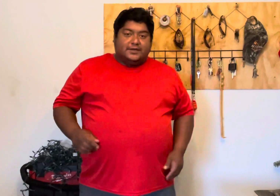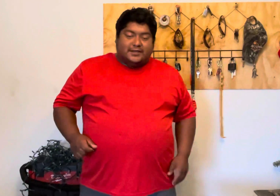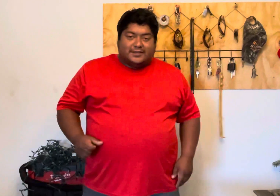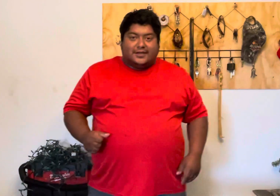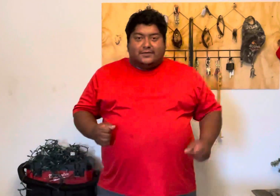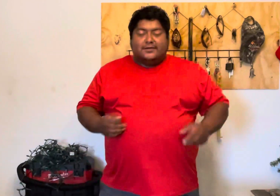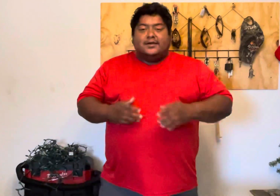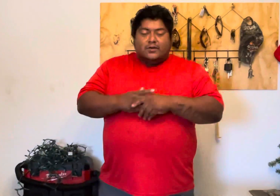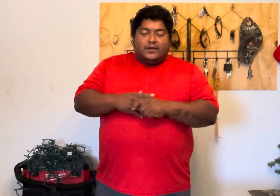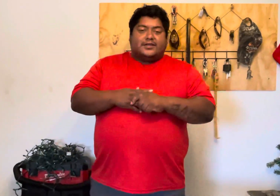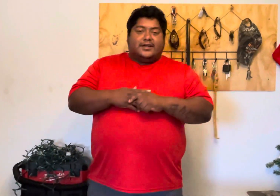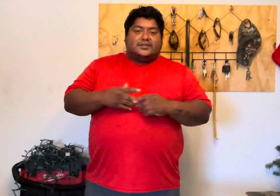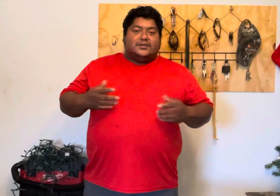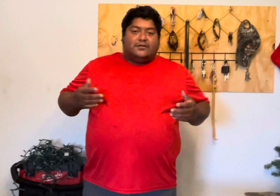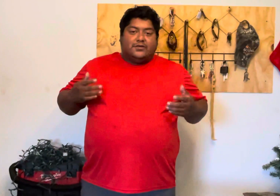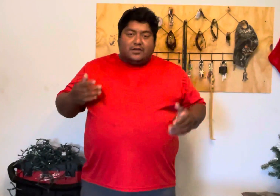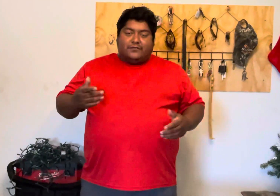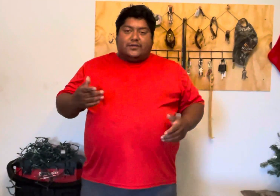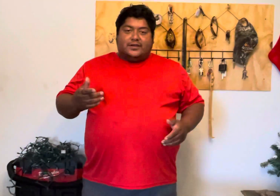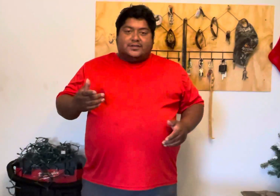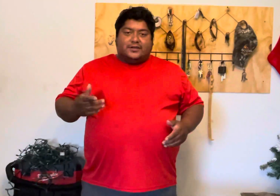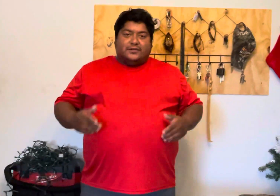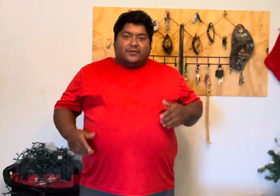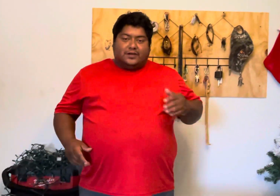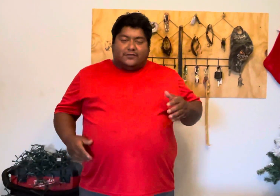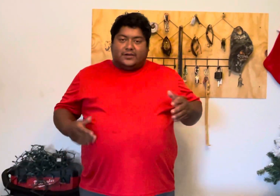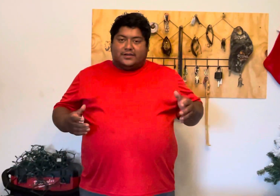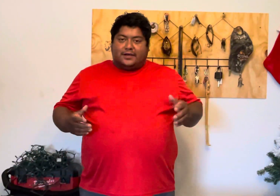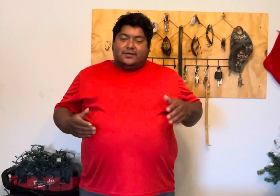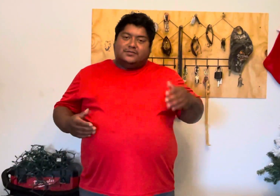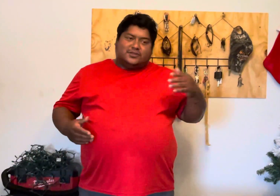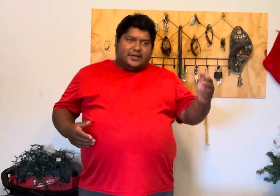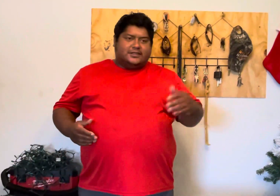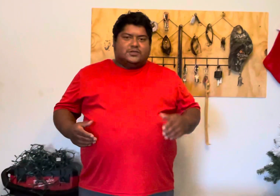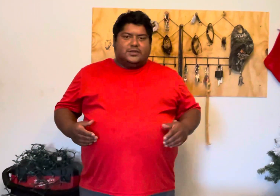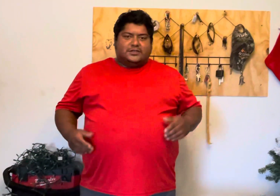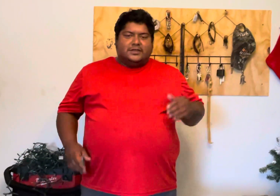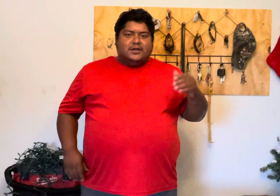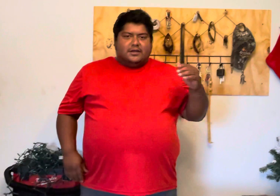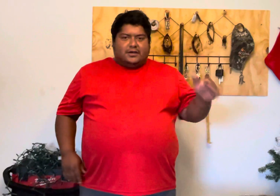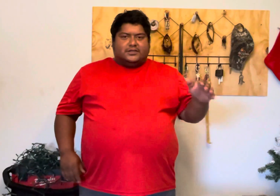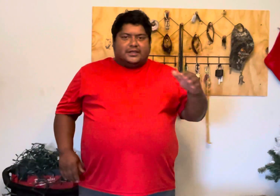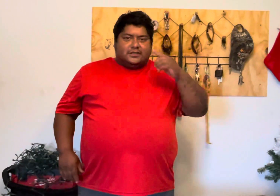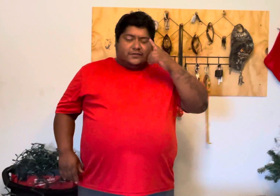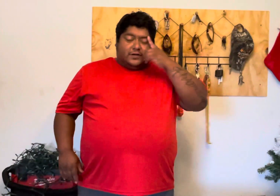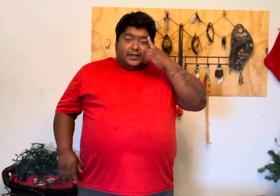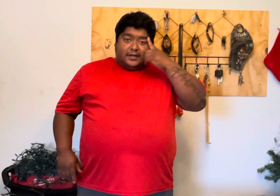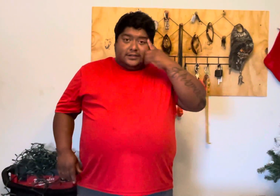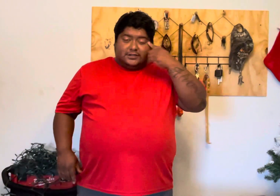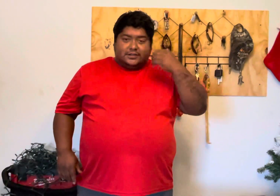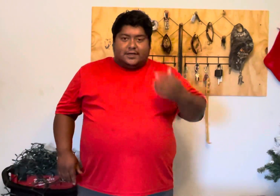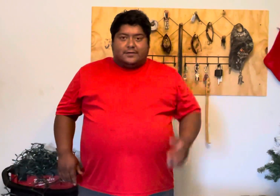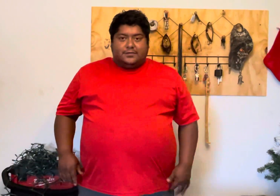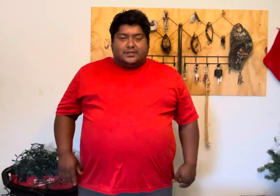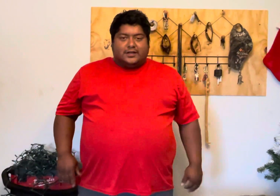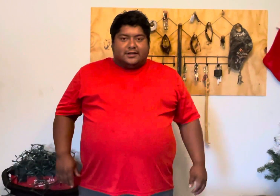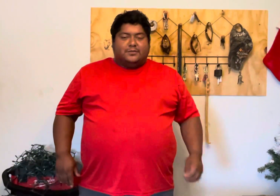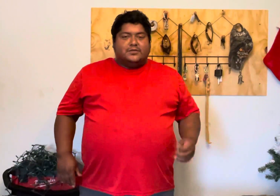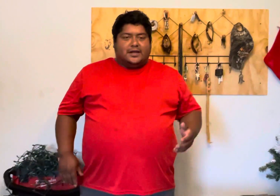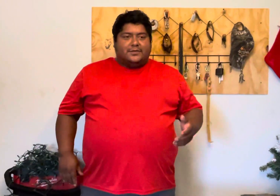knocks out quick attach so if you're looking for a good deal if you're looking for a good demo try ditch which go check out this 48 inch uh bush hog blue diamond